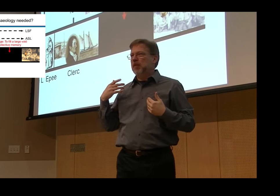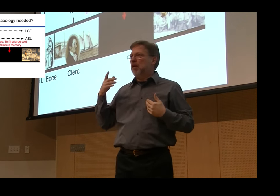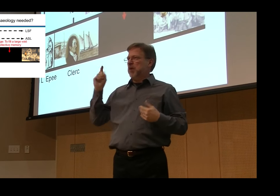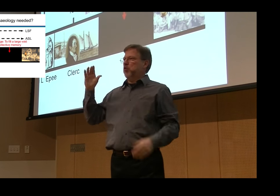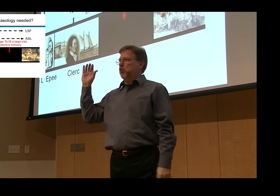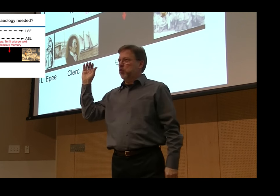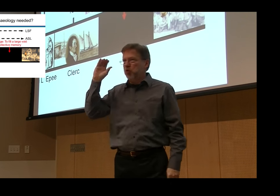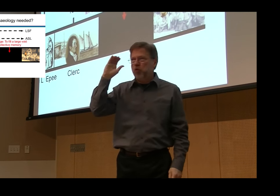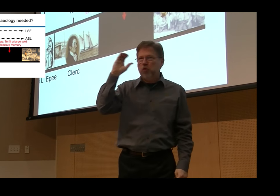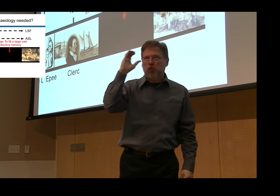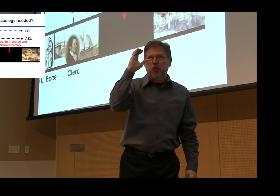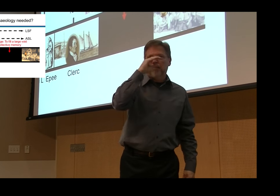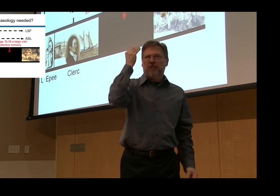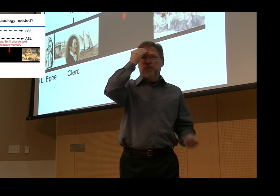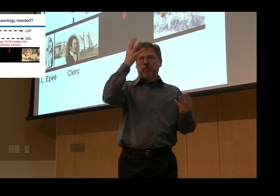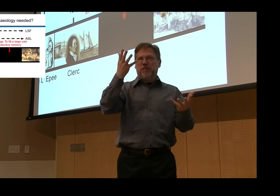history of American Sign Language.